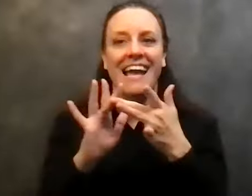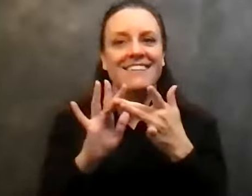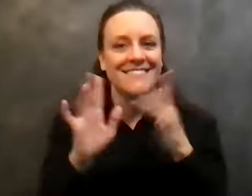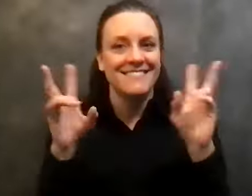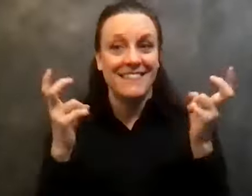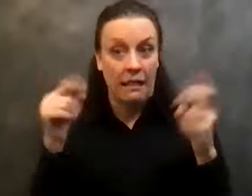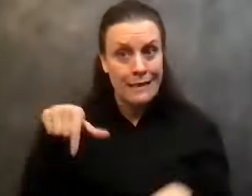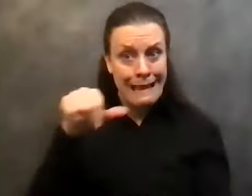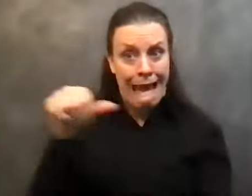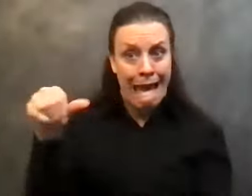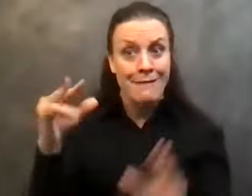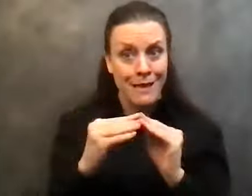I go to a ton of zoom meetings.